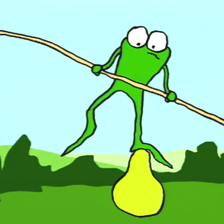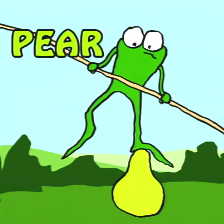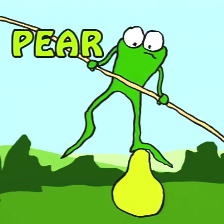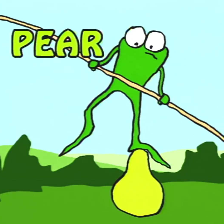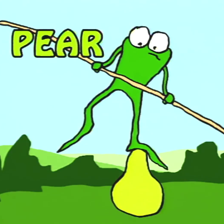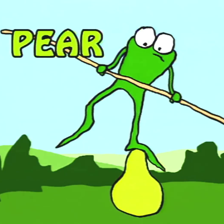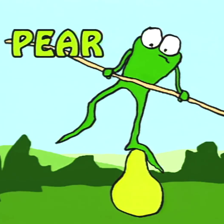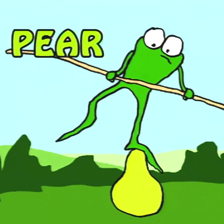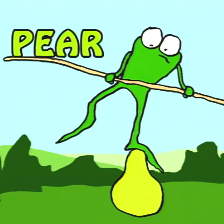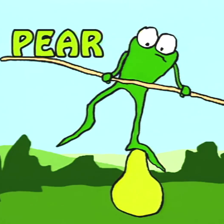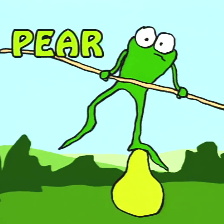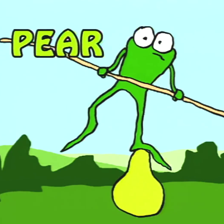Pear.